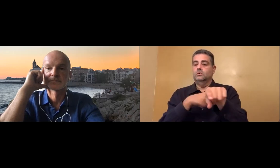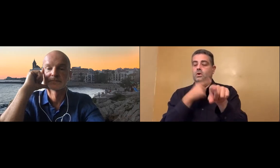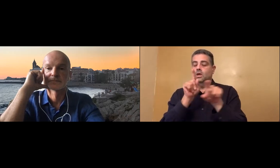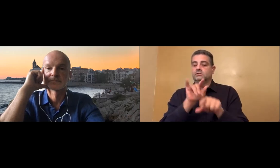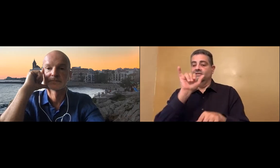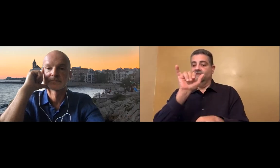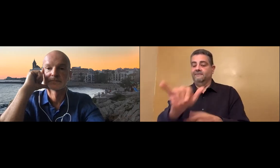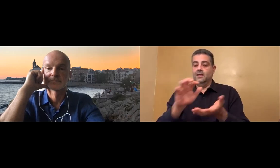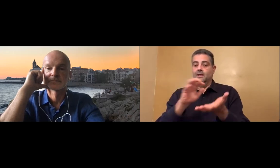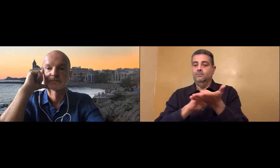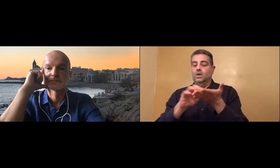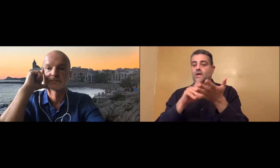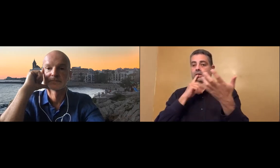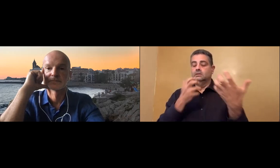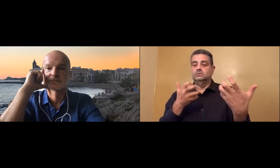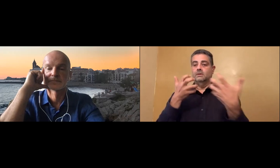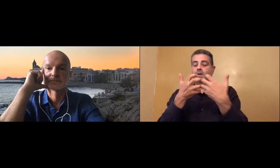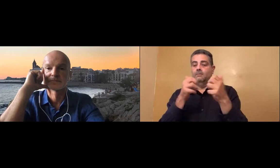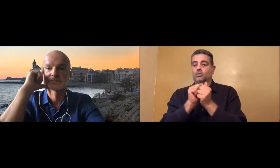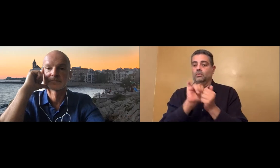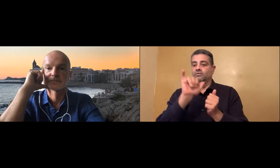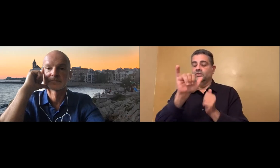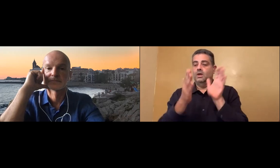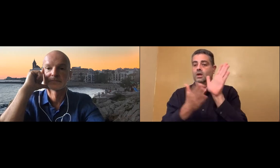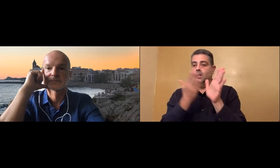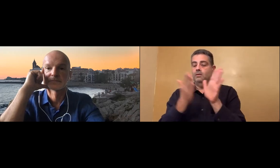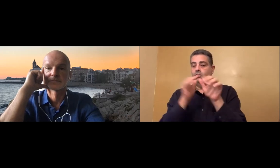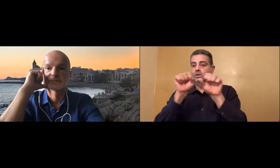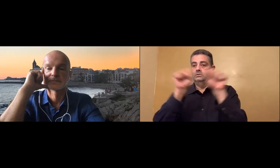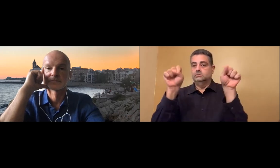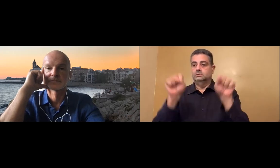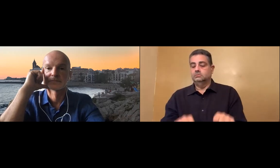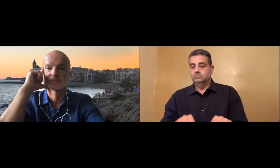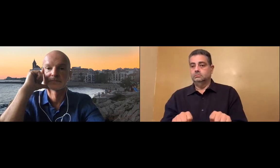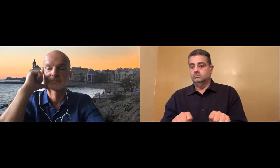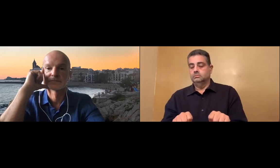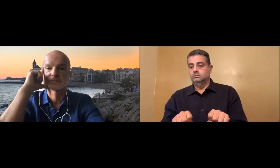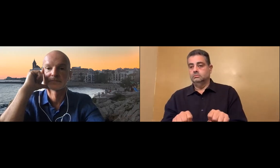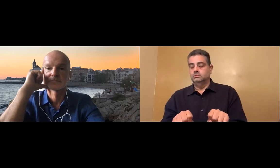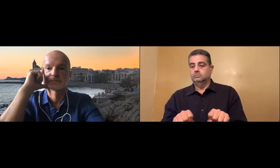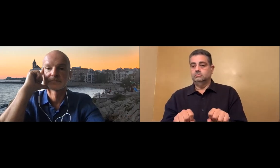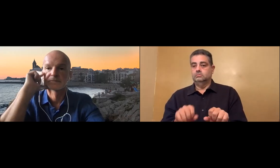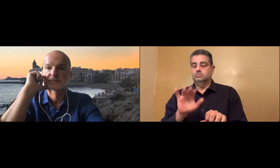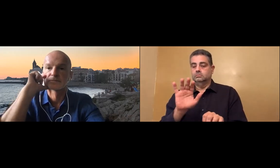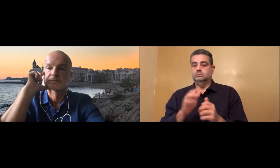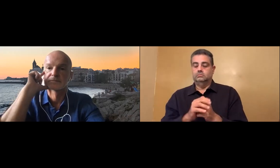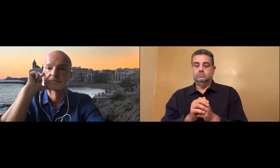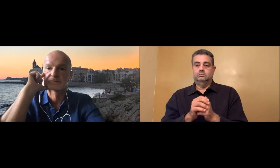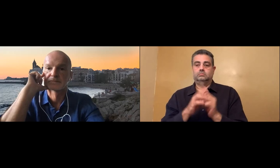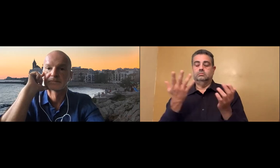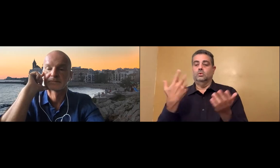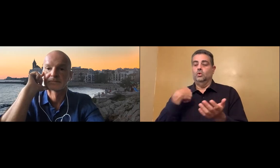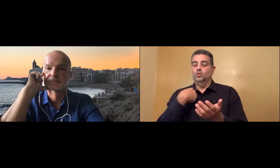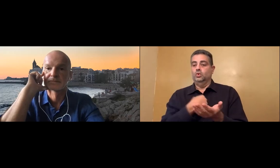And this can work with all of them. Well, as long as that display is compatible with the operating